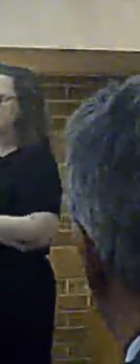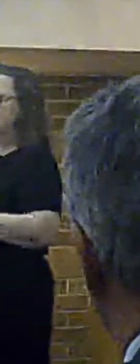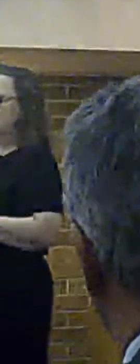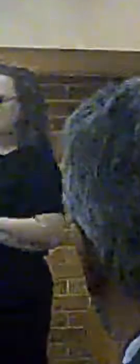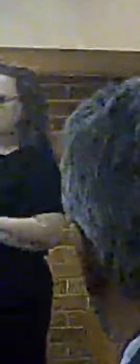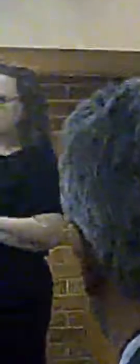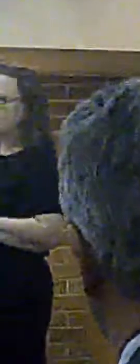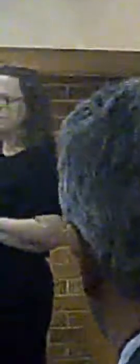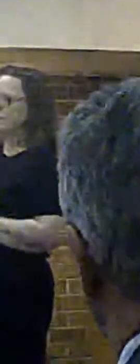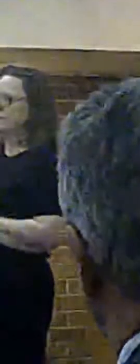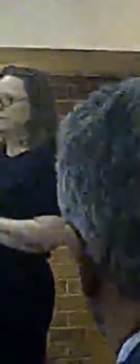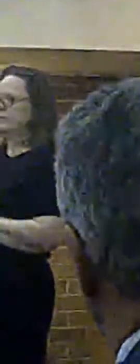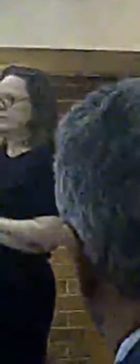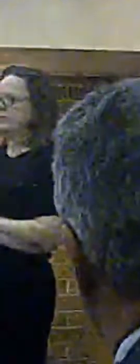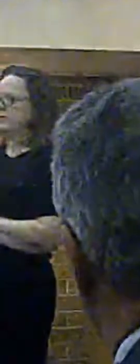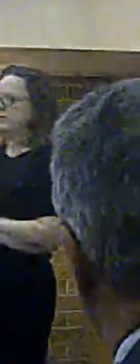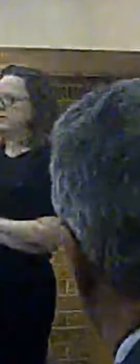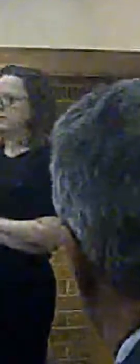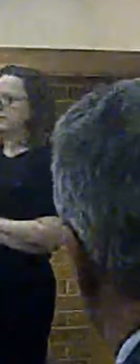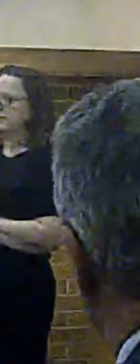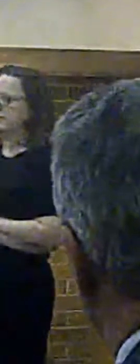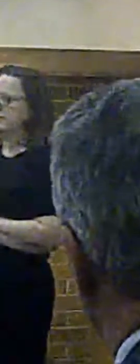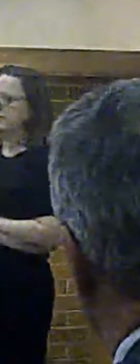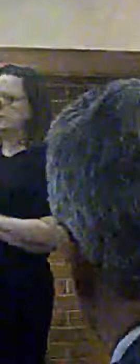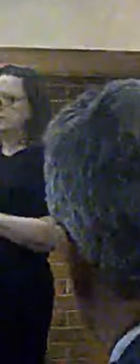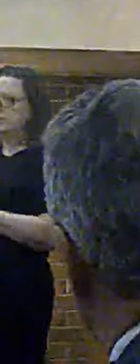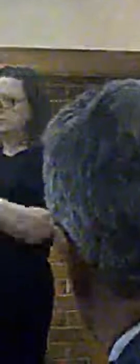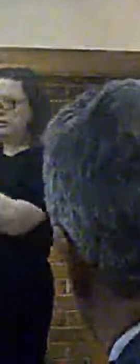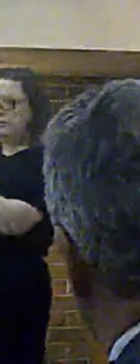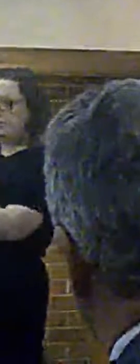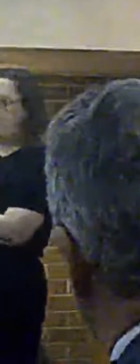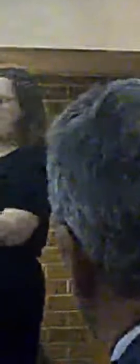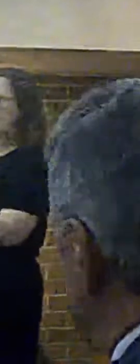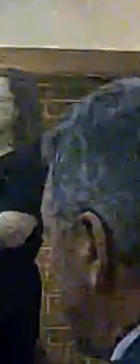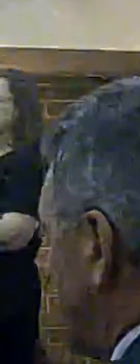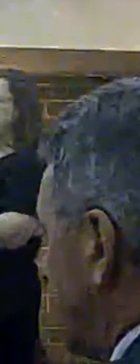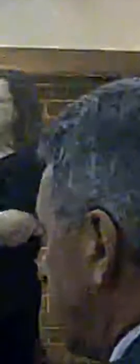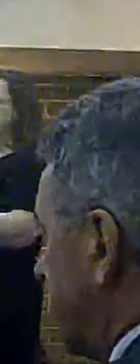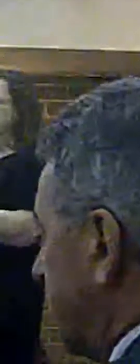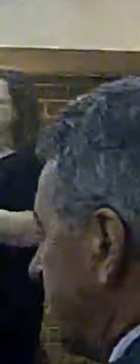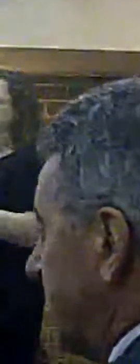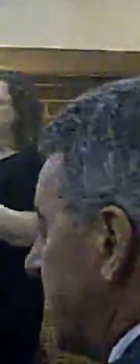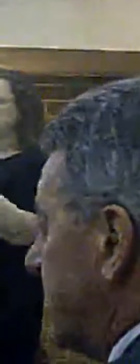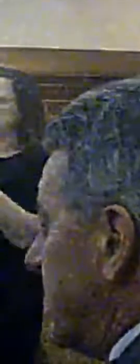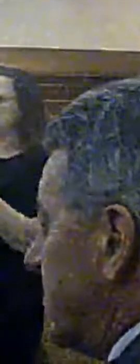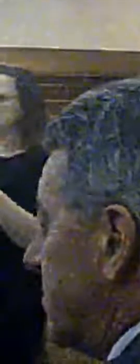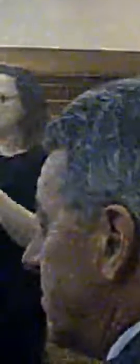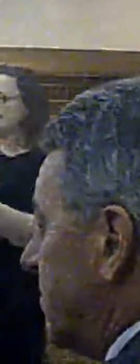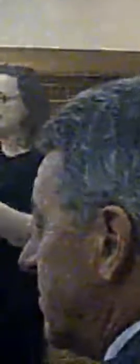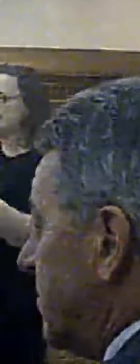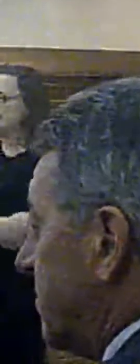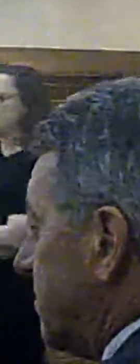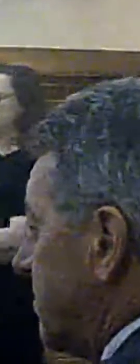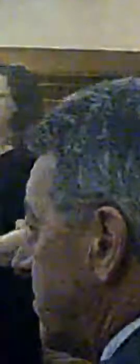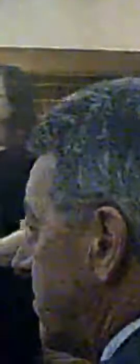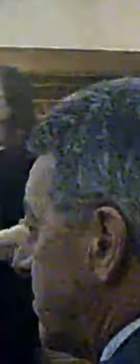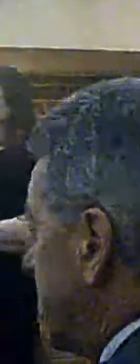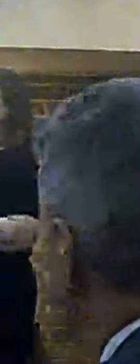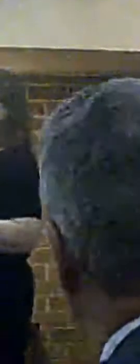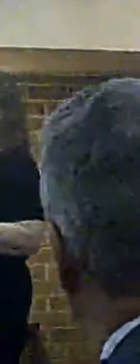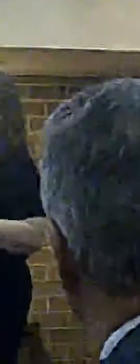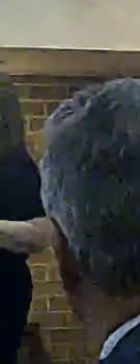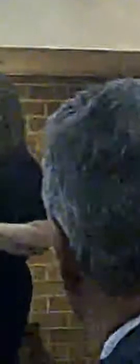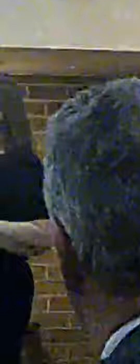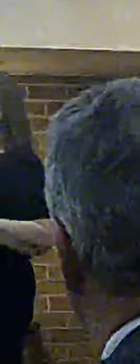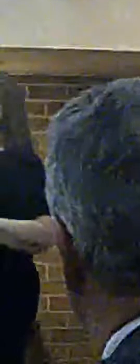on in the presentation. The report to which is a fair, the RAPIDS report, is 10 years old now. That's